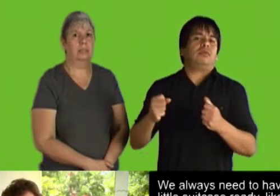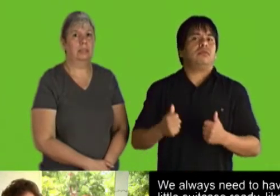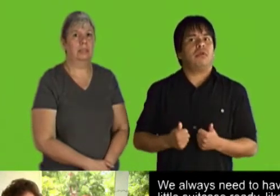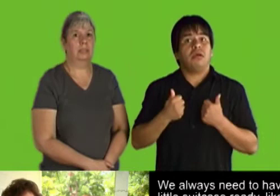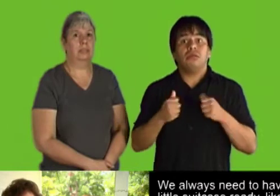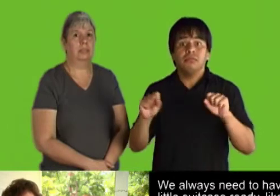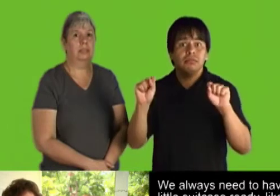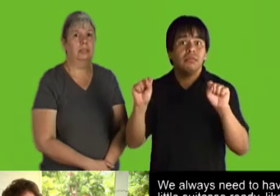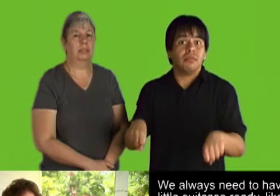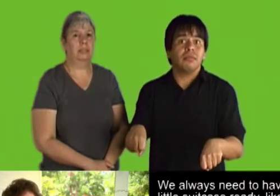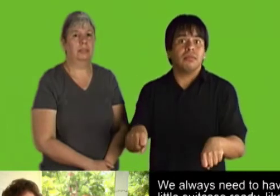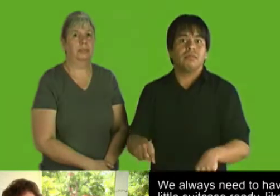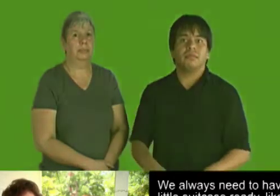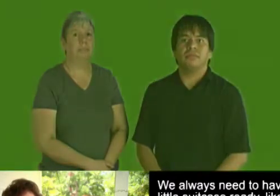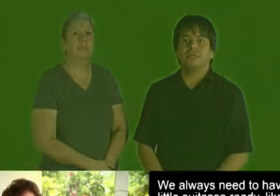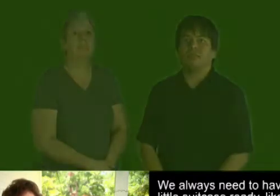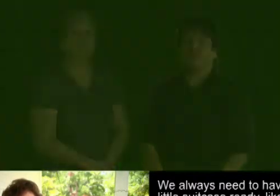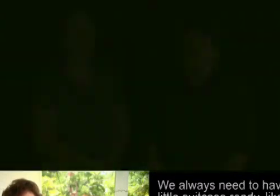your life.